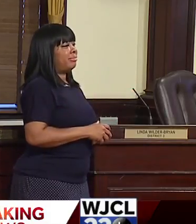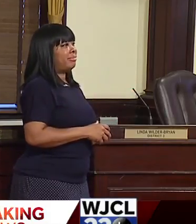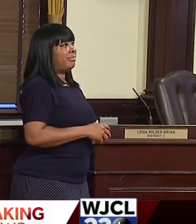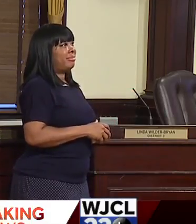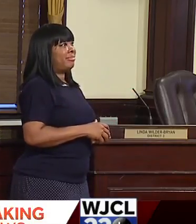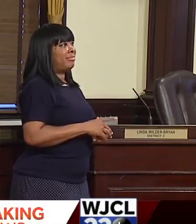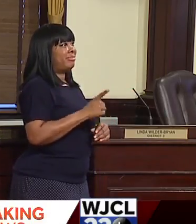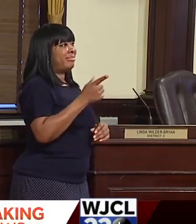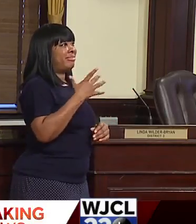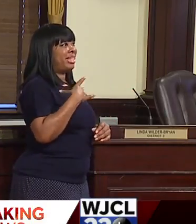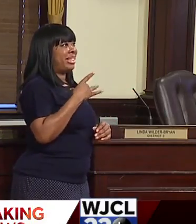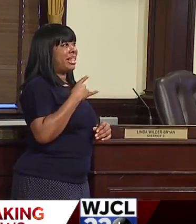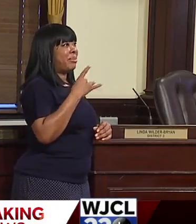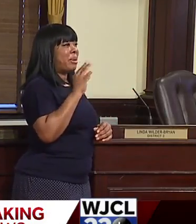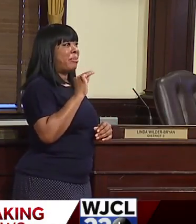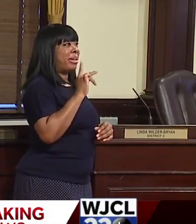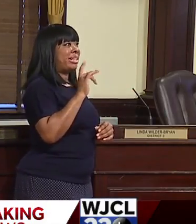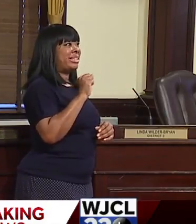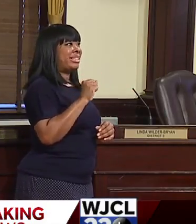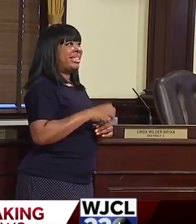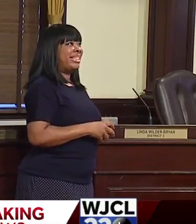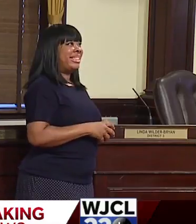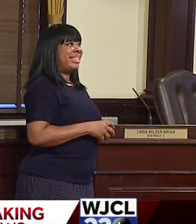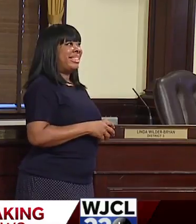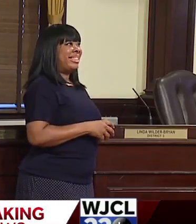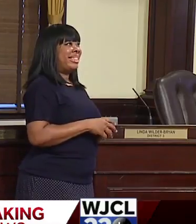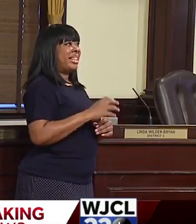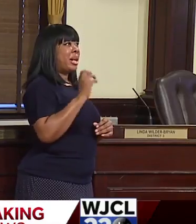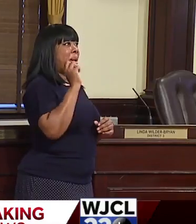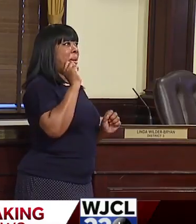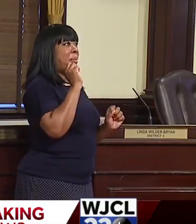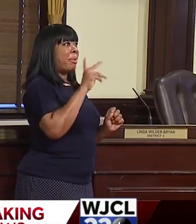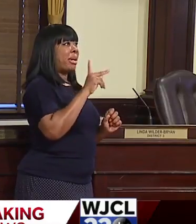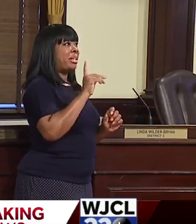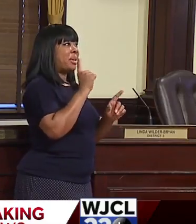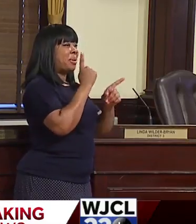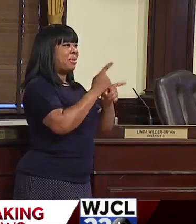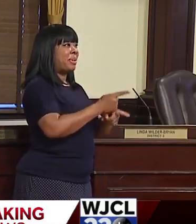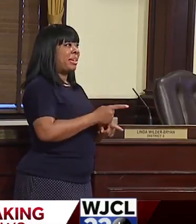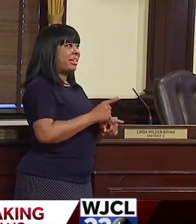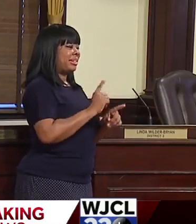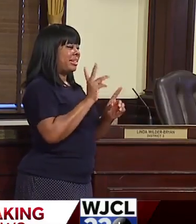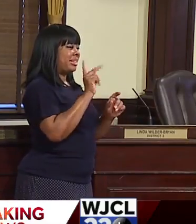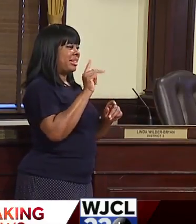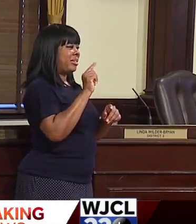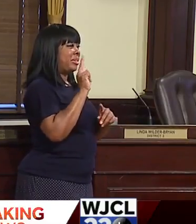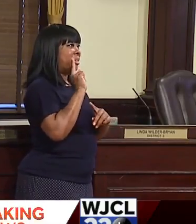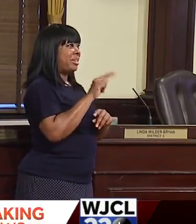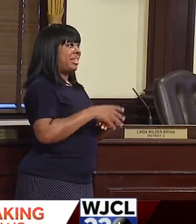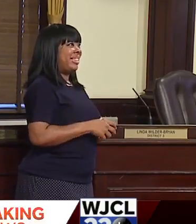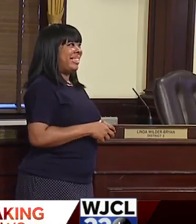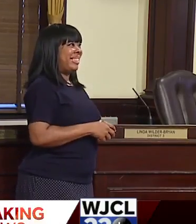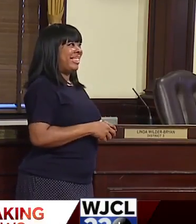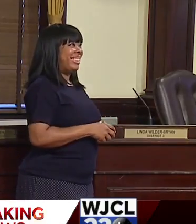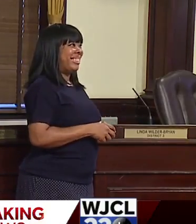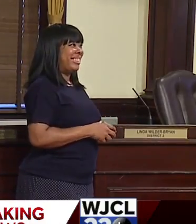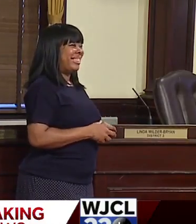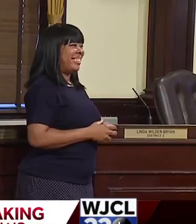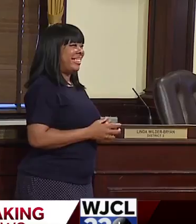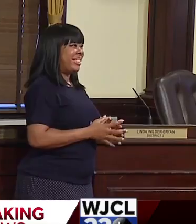'all like my mask, right? And now back to your regularly scheduled television because people are upset about that.